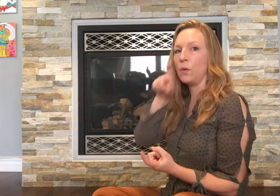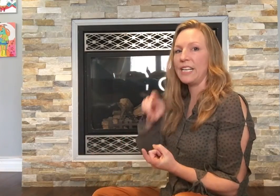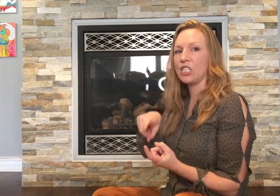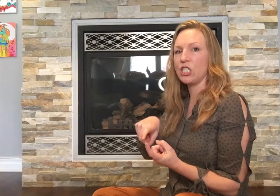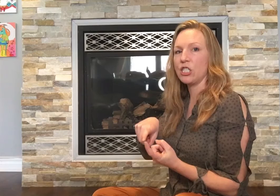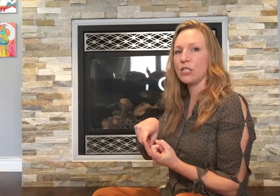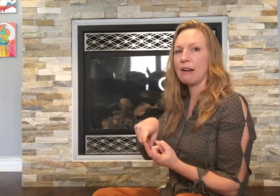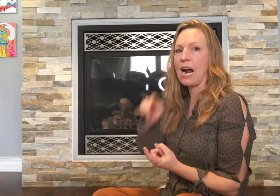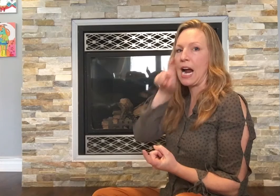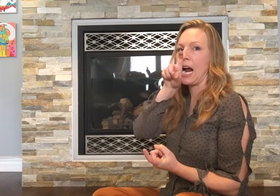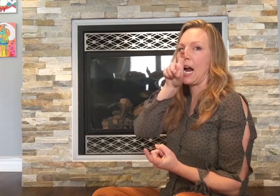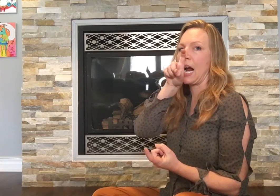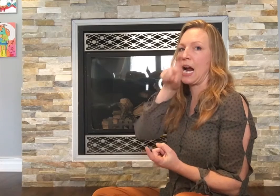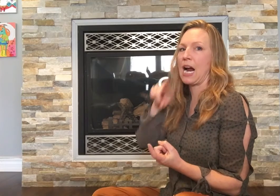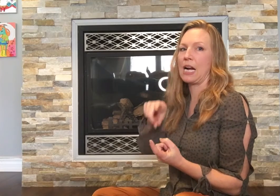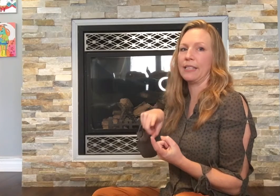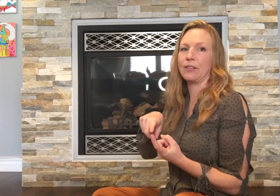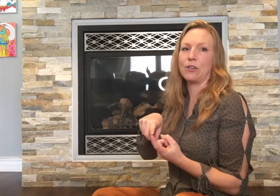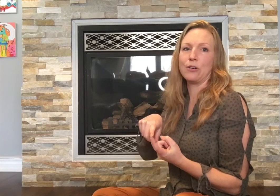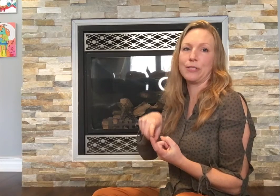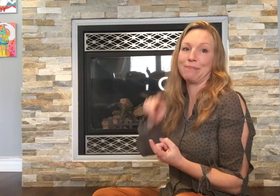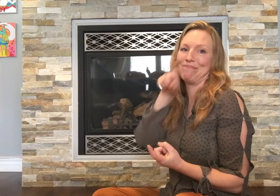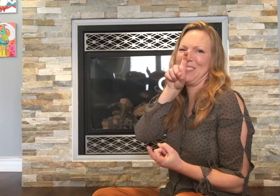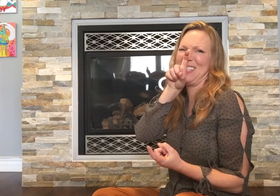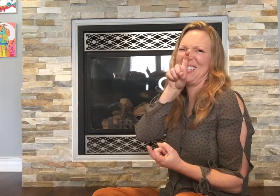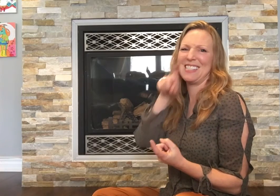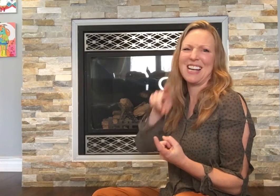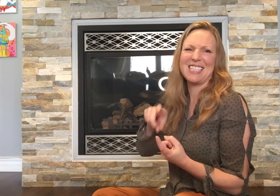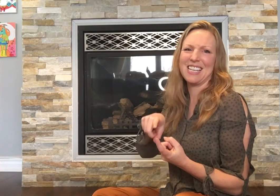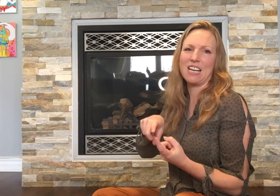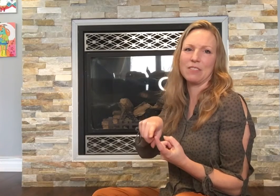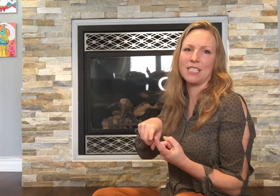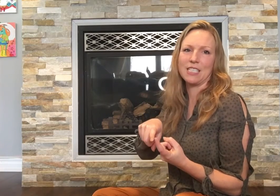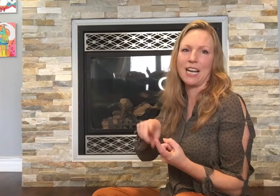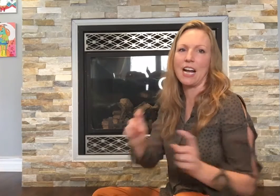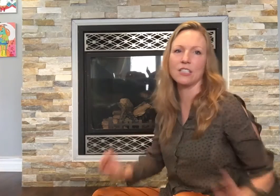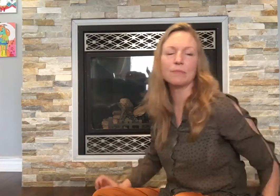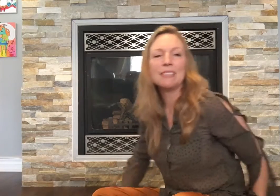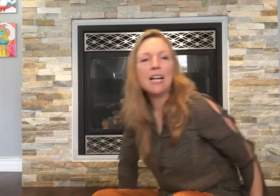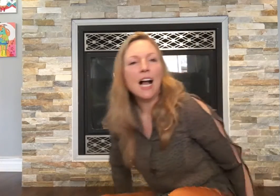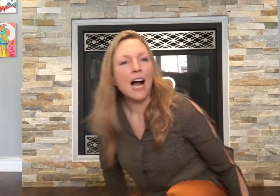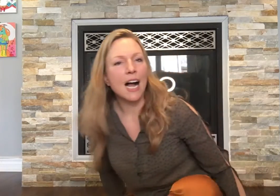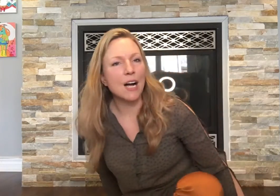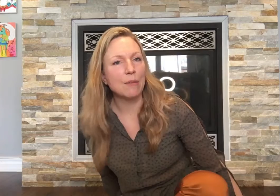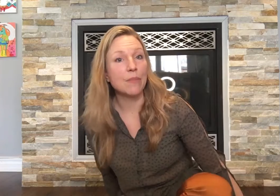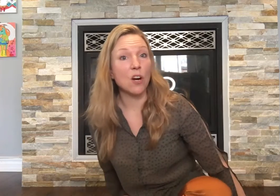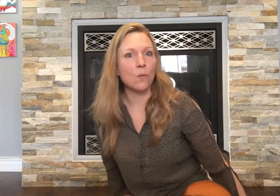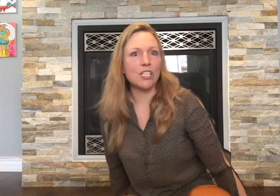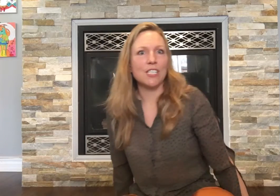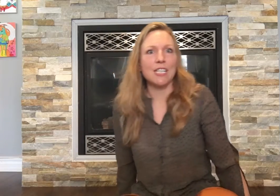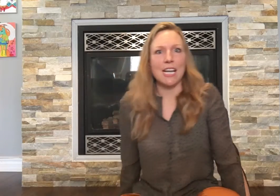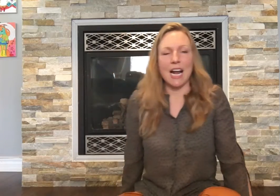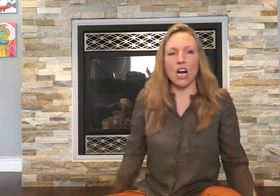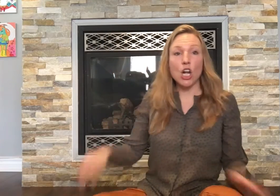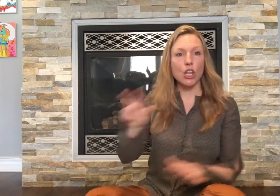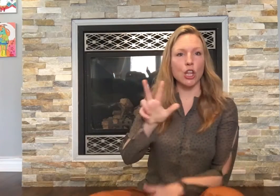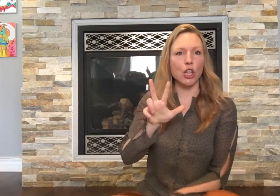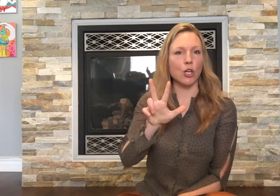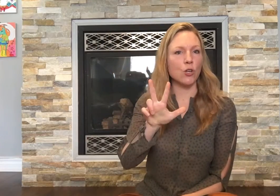Witch. I like their nose. You just I just can't resist a cackle. There are witches in the air. The third